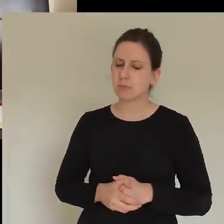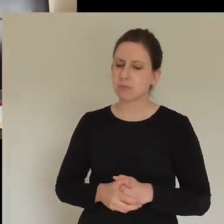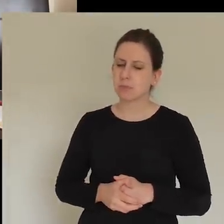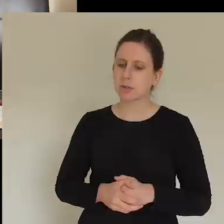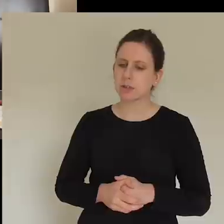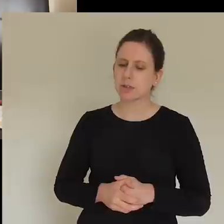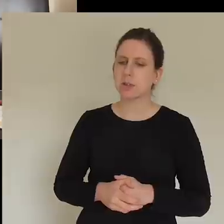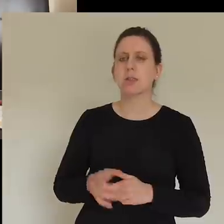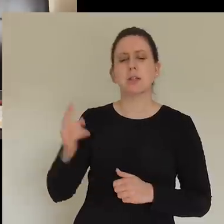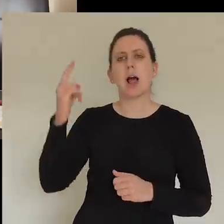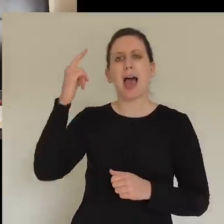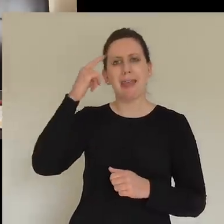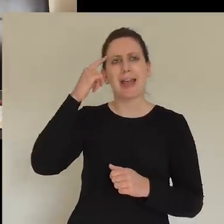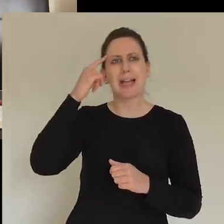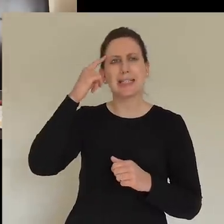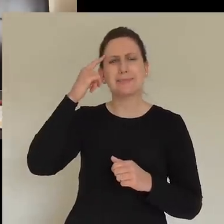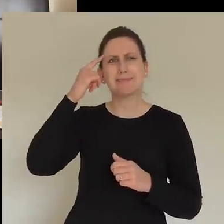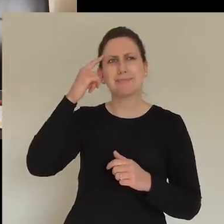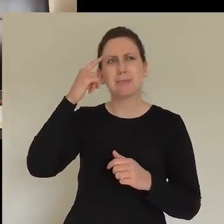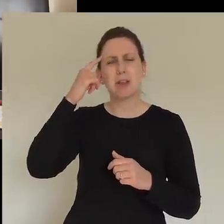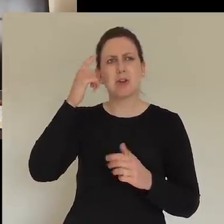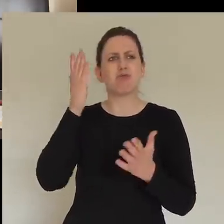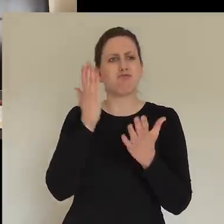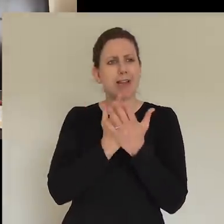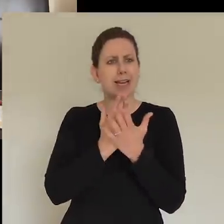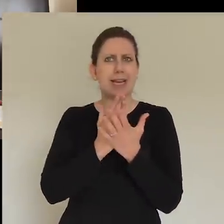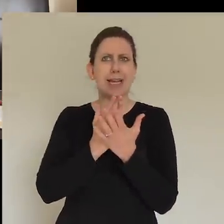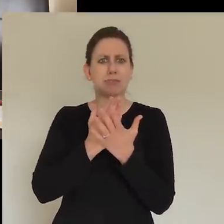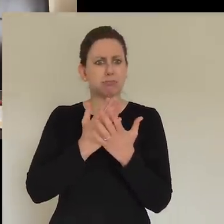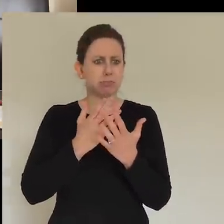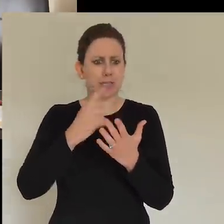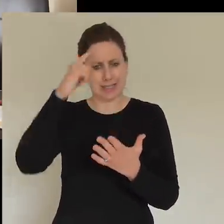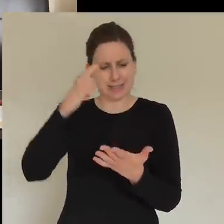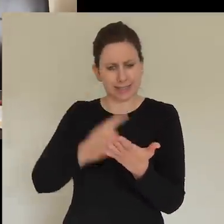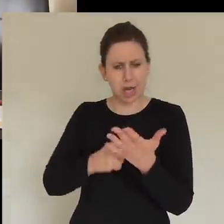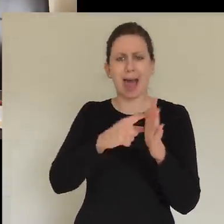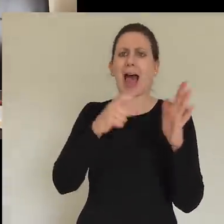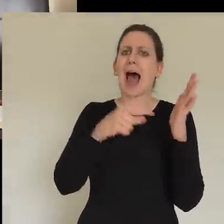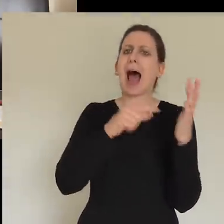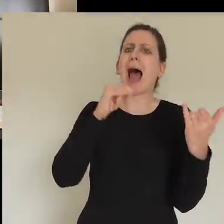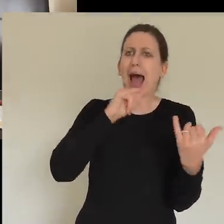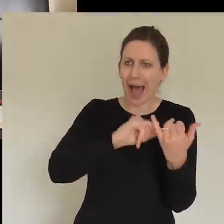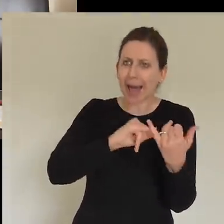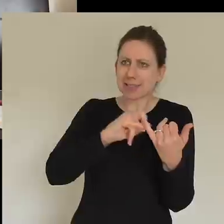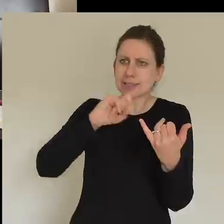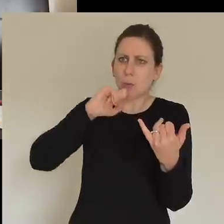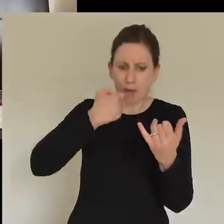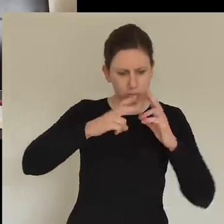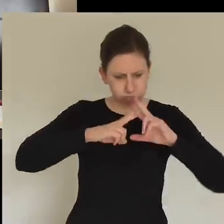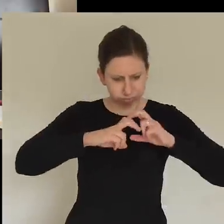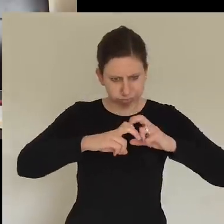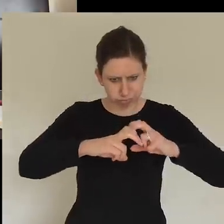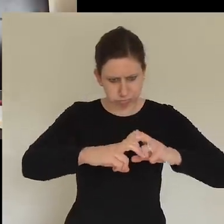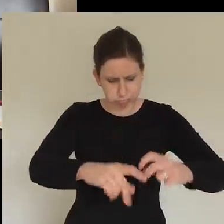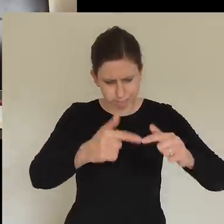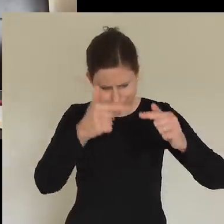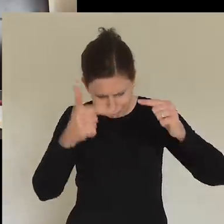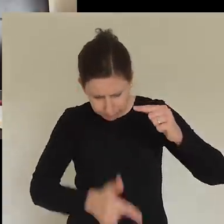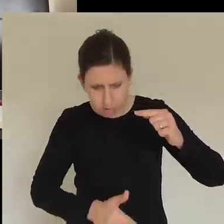reason that we've looked at acts. And the reason that we continue to unpack acts is because everything that unfolds is in the